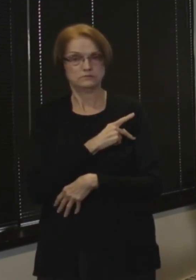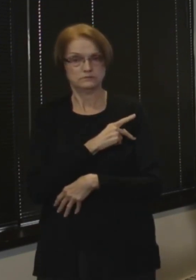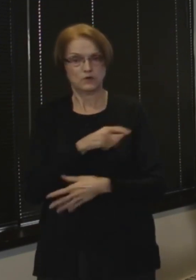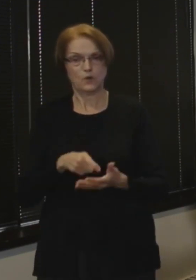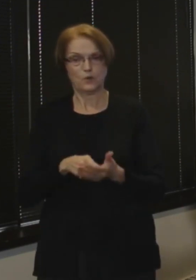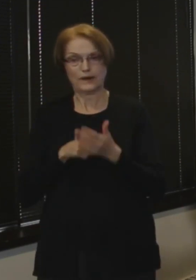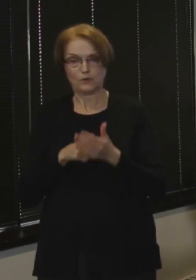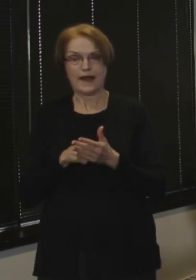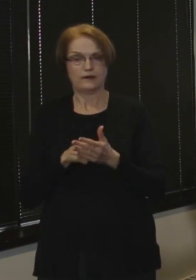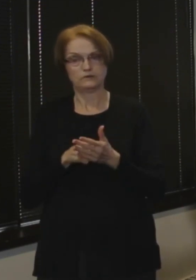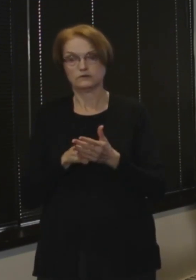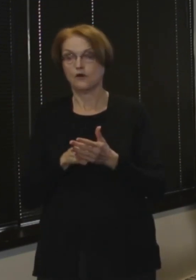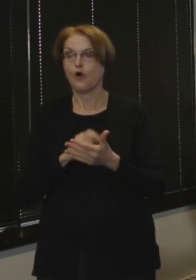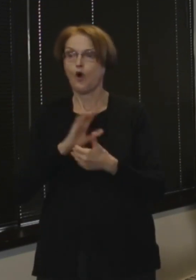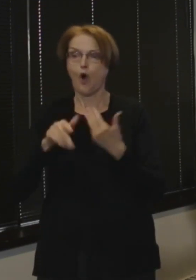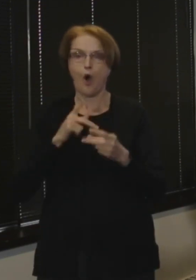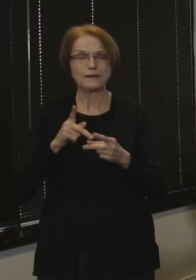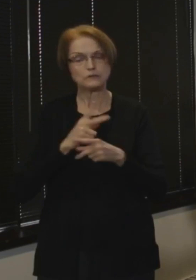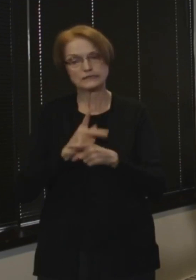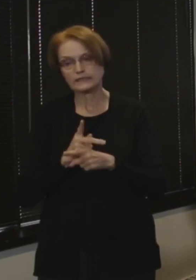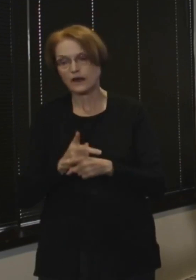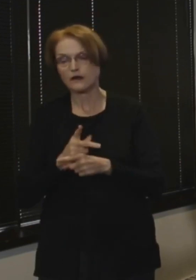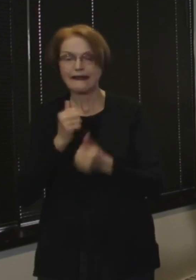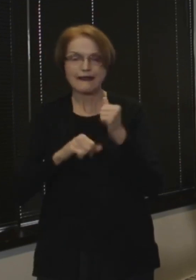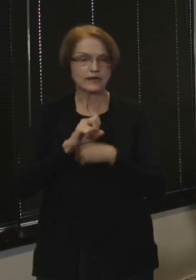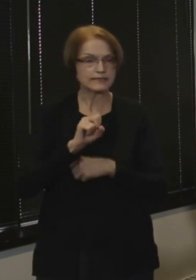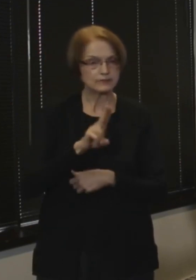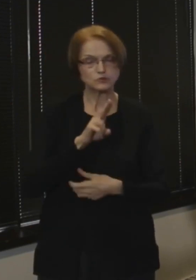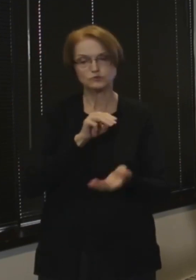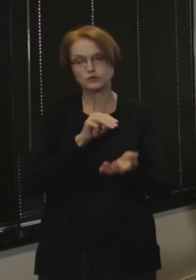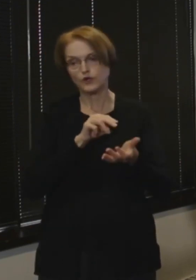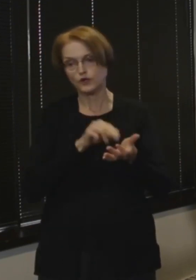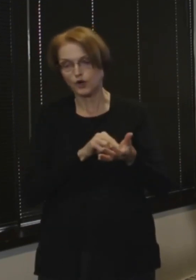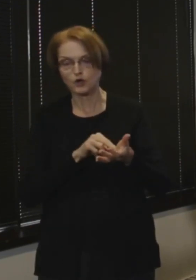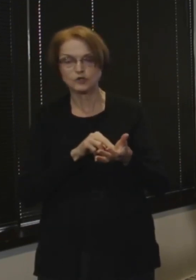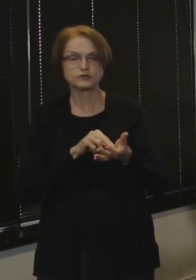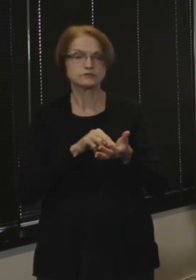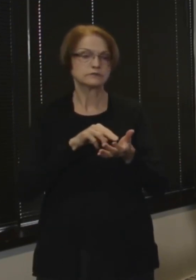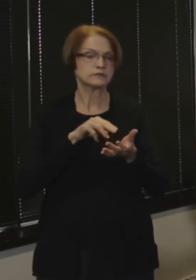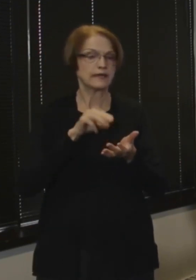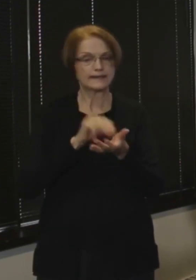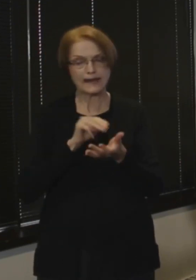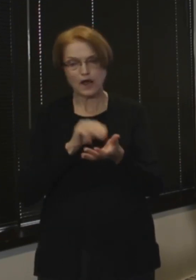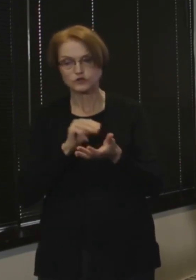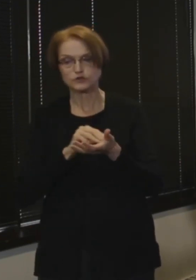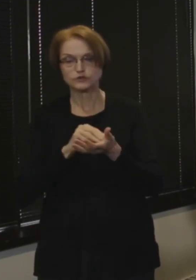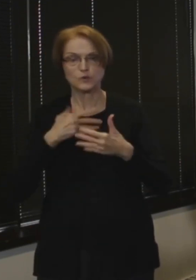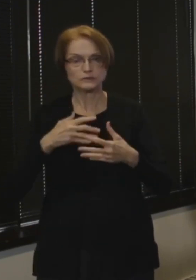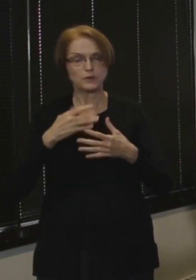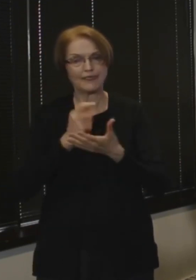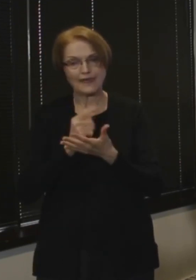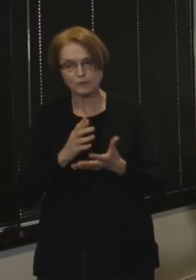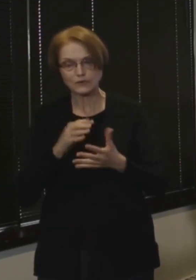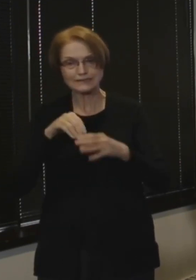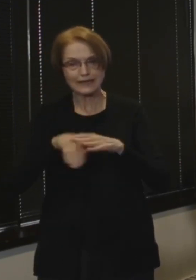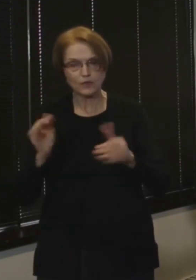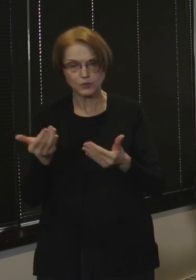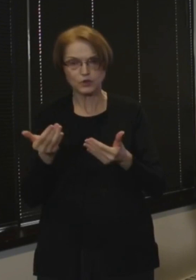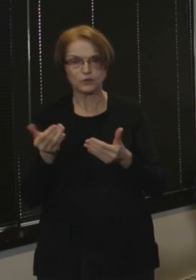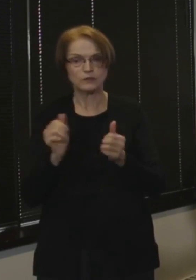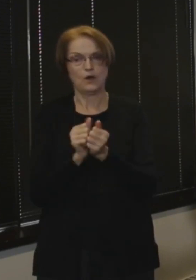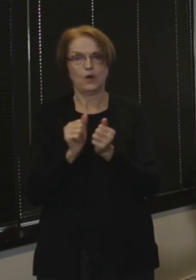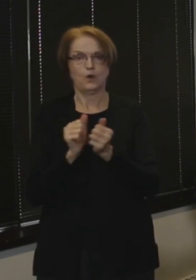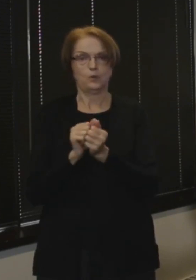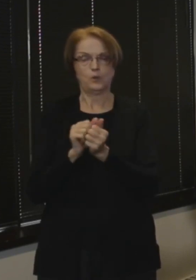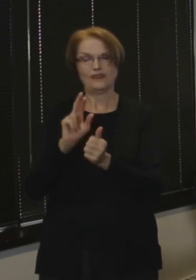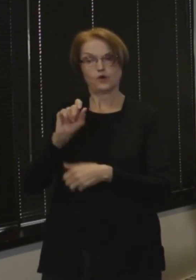care of the entire unit. Every ICU nurse, the ICU doctor, and the respiratory therapist were inside the patient's room with the crash cart